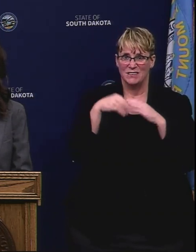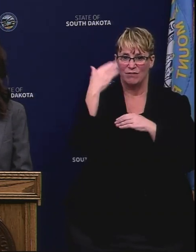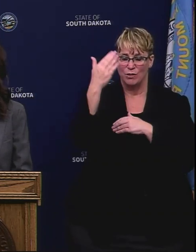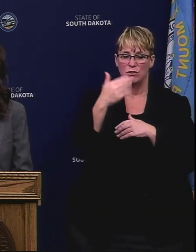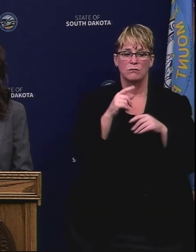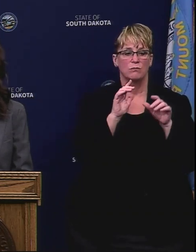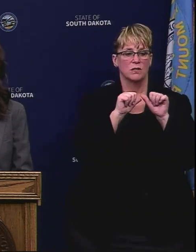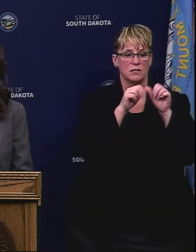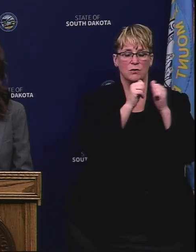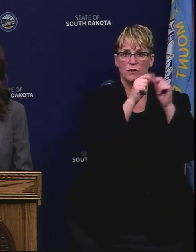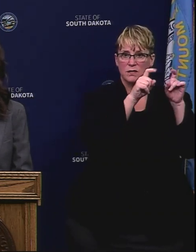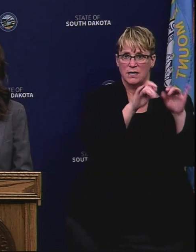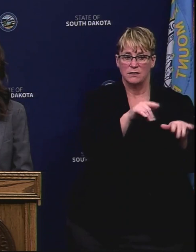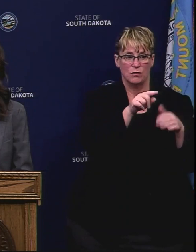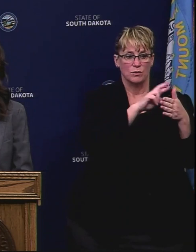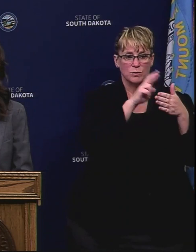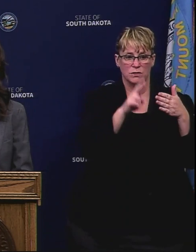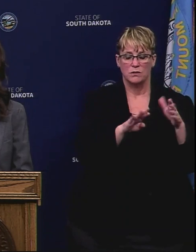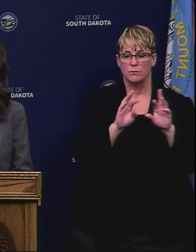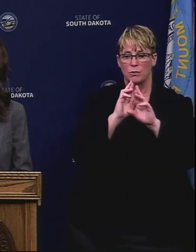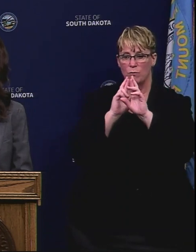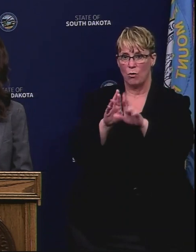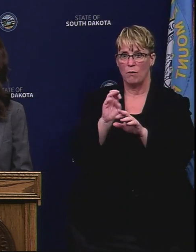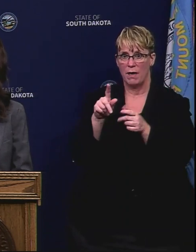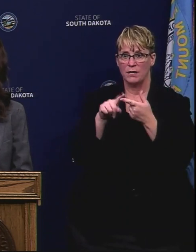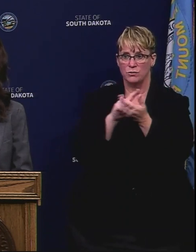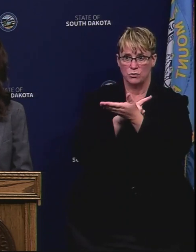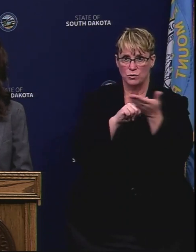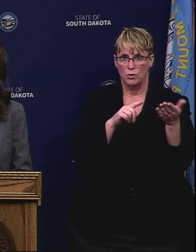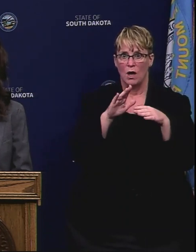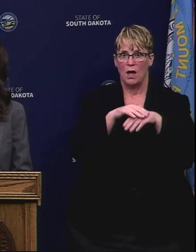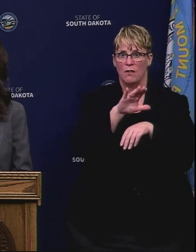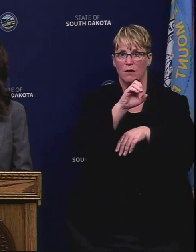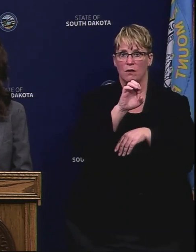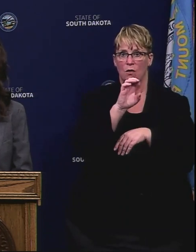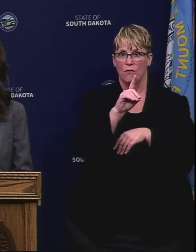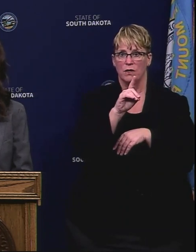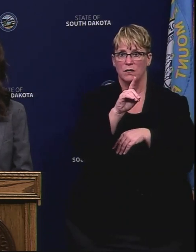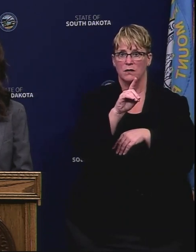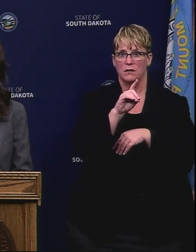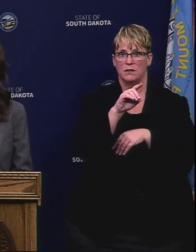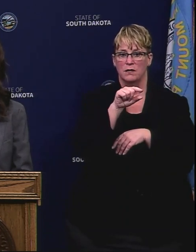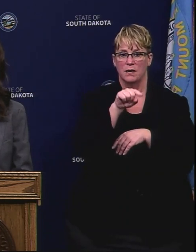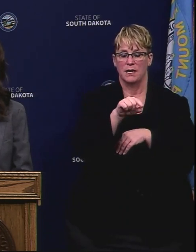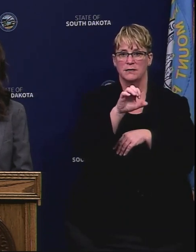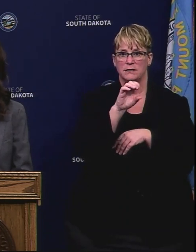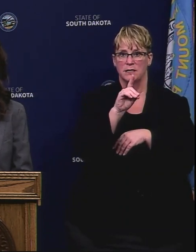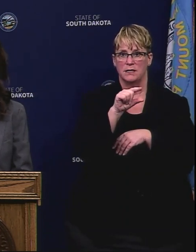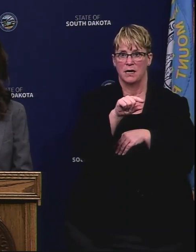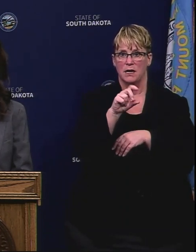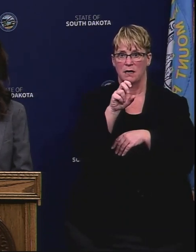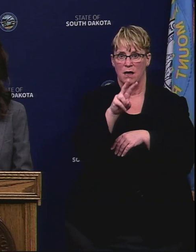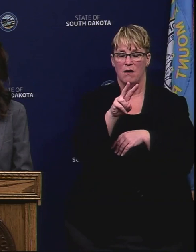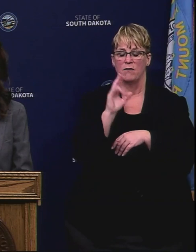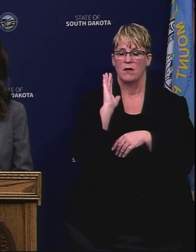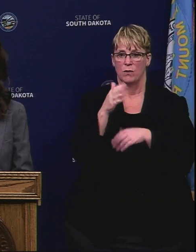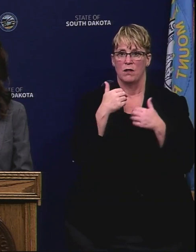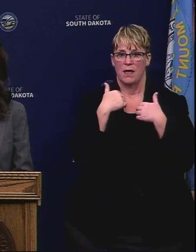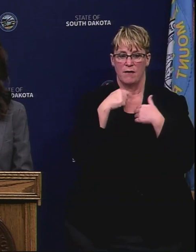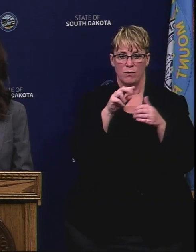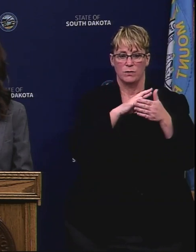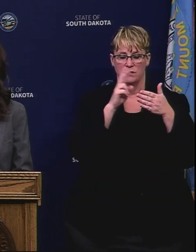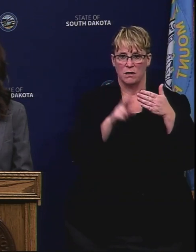continuing and that those results are reported and they will be available on the COVID website, COVID.SD.gov